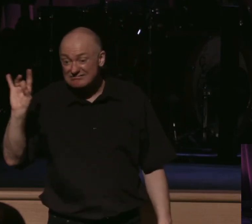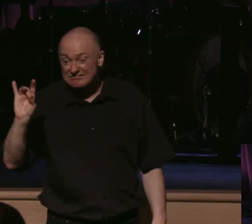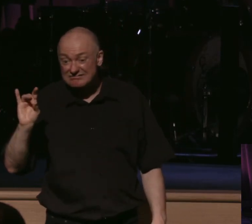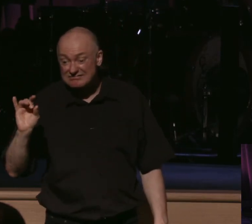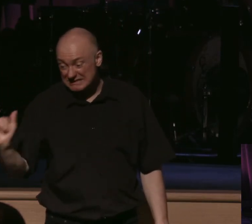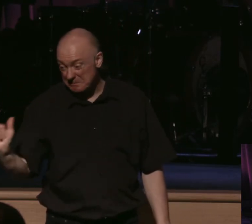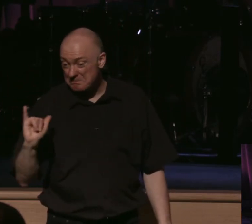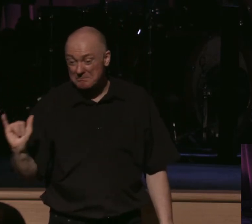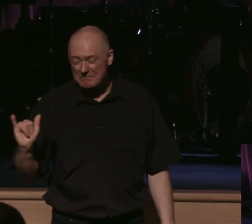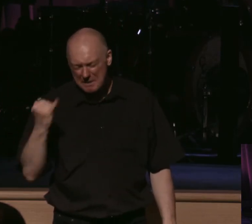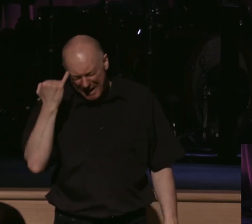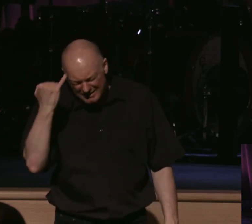Can you imagine?